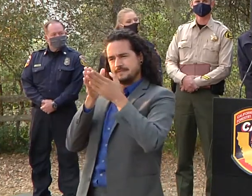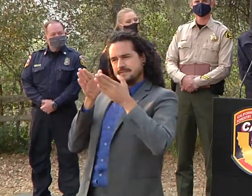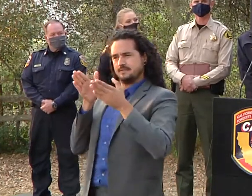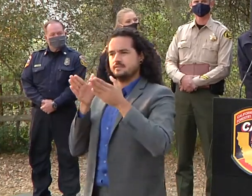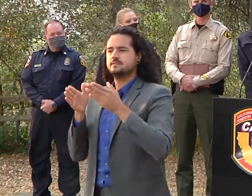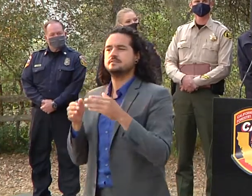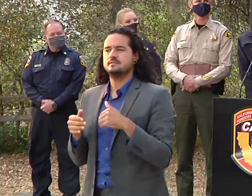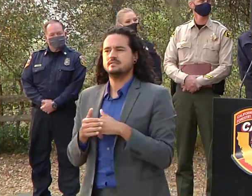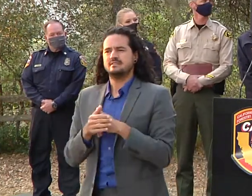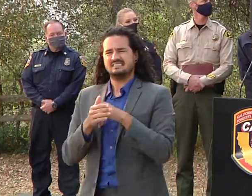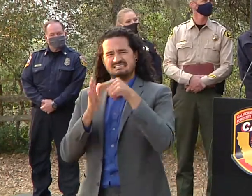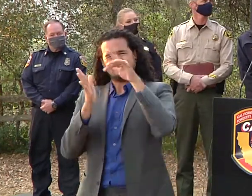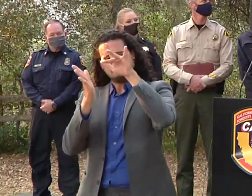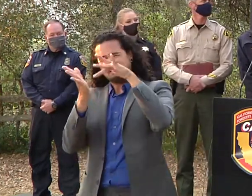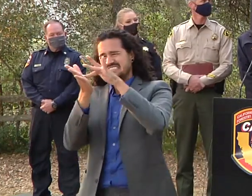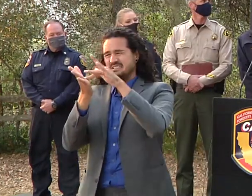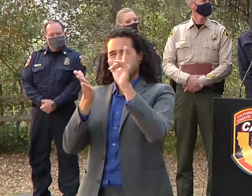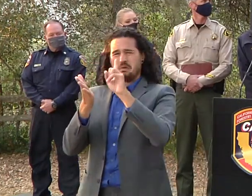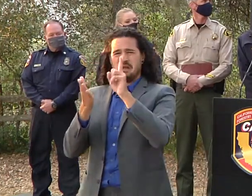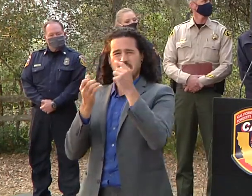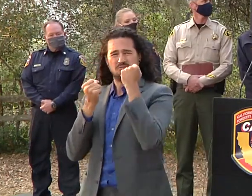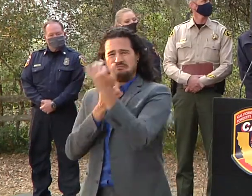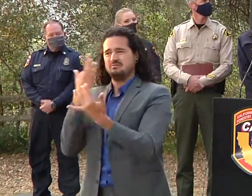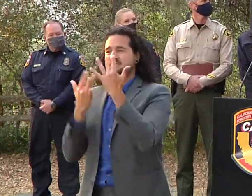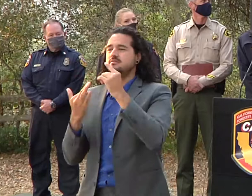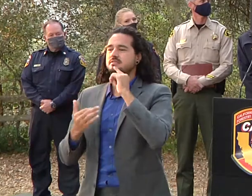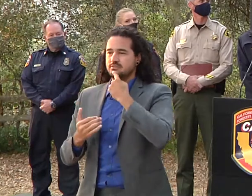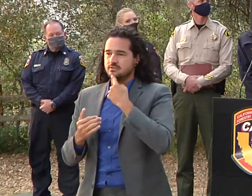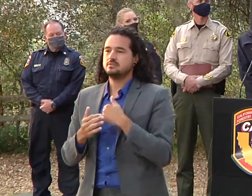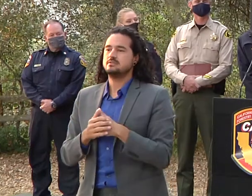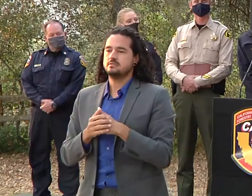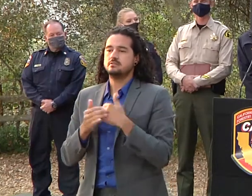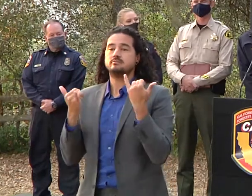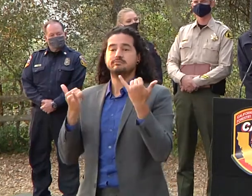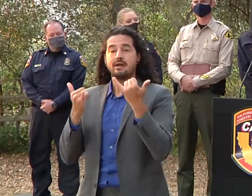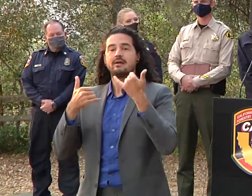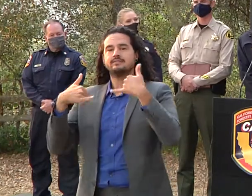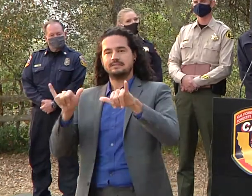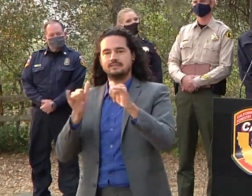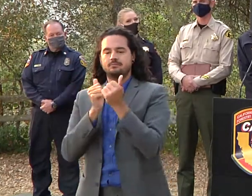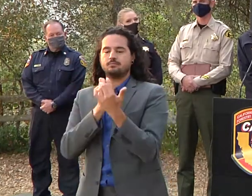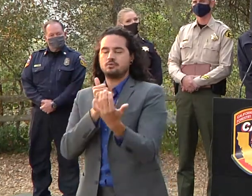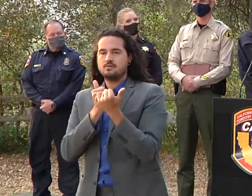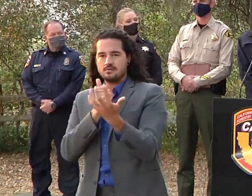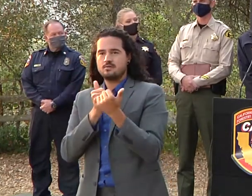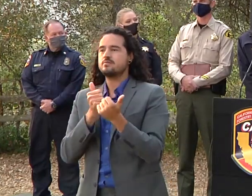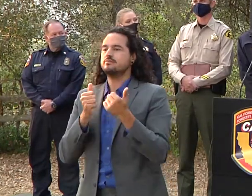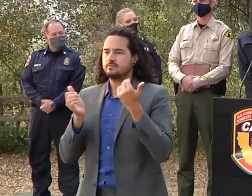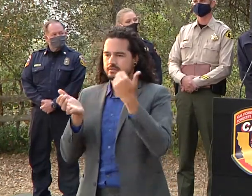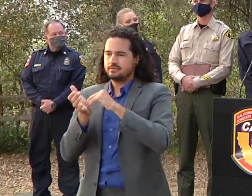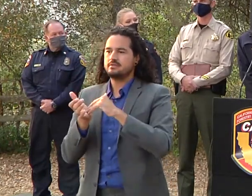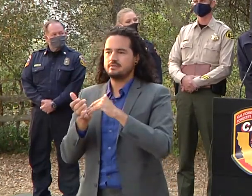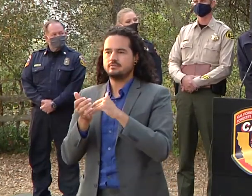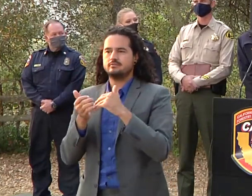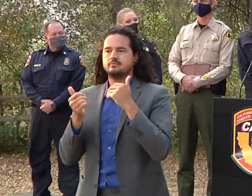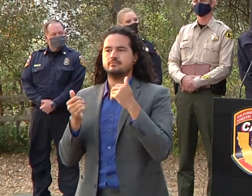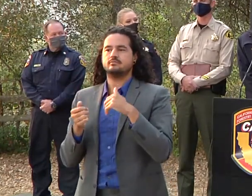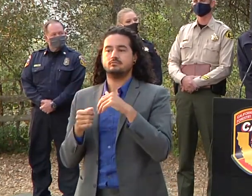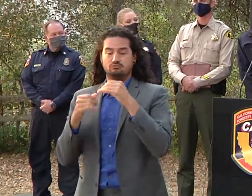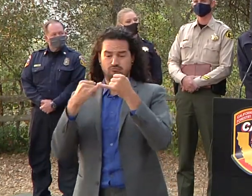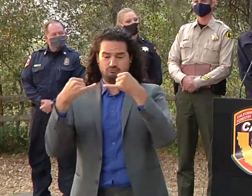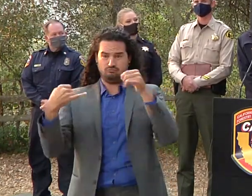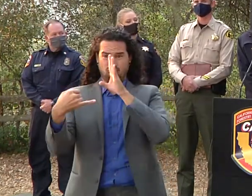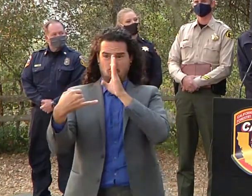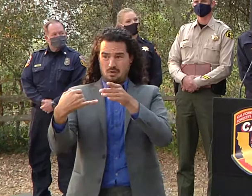that exists there um doing some burn operations to uh straighten up the lines and to uh make sure that the